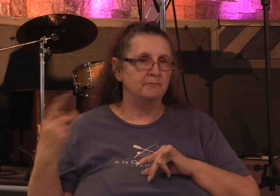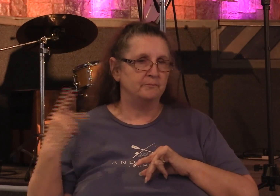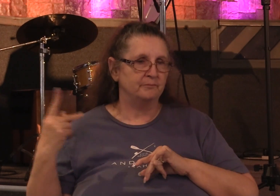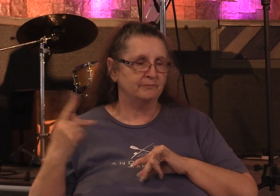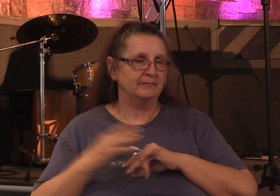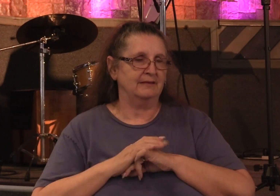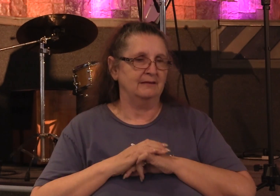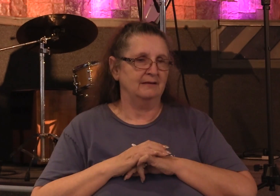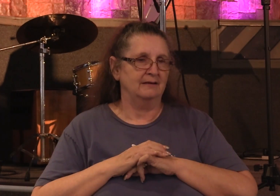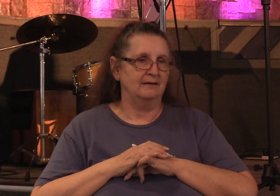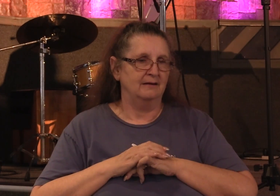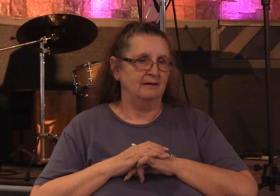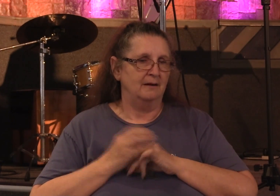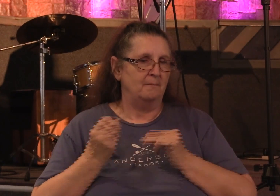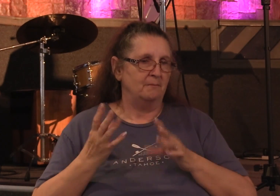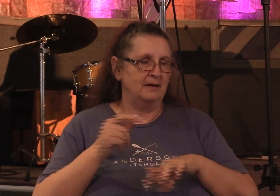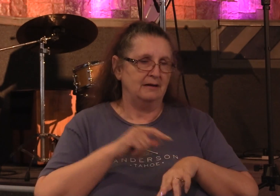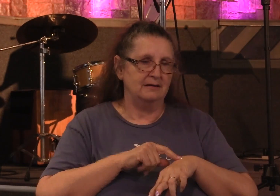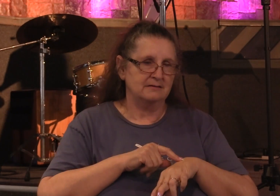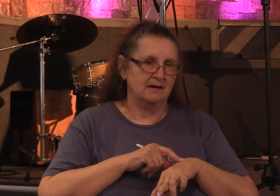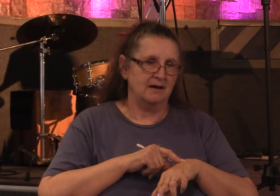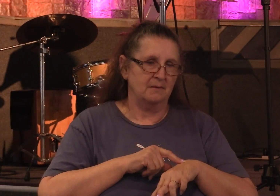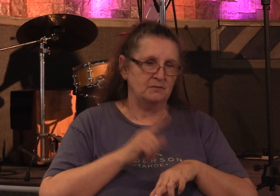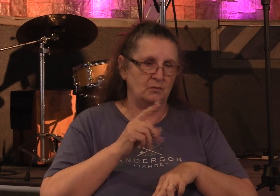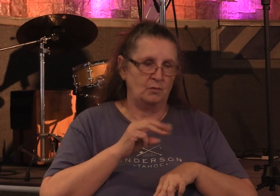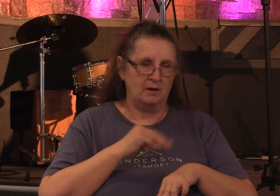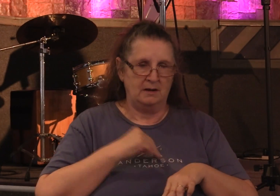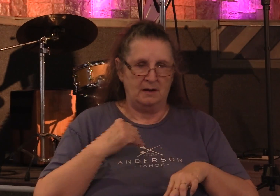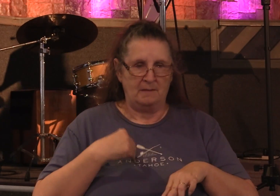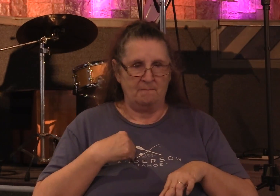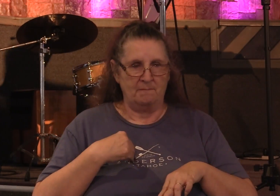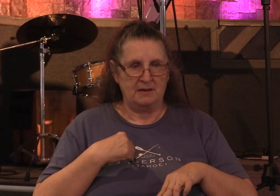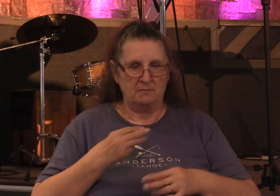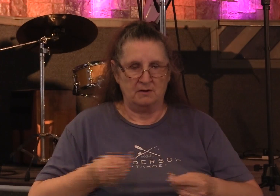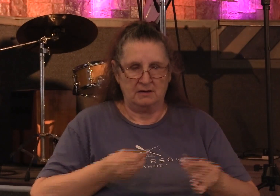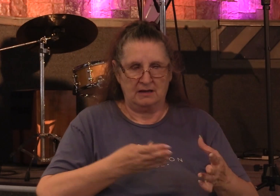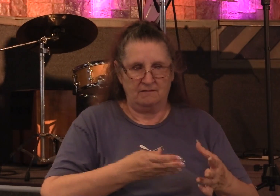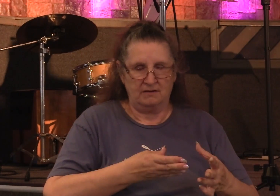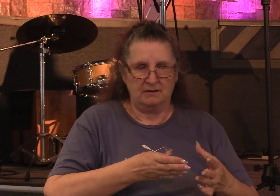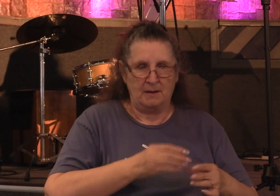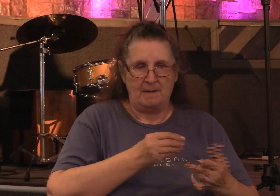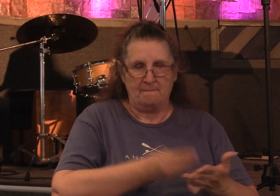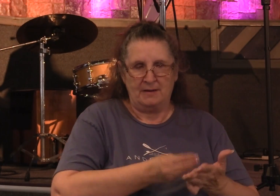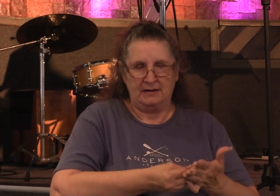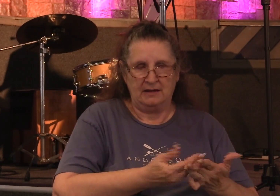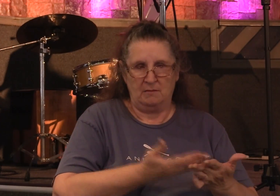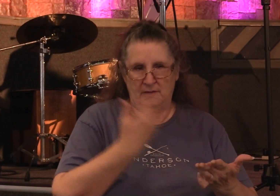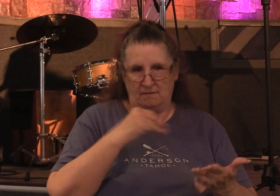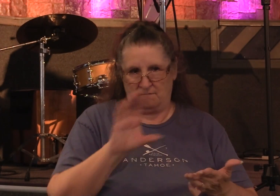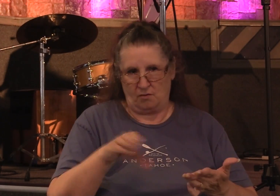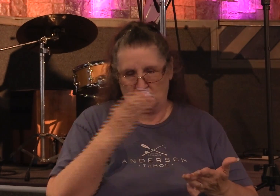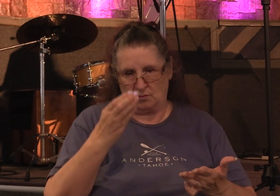There's been times where one of the members of the church has dropped off money right before Christmas, you know, anonymously